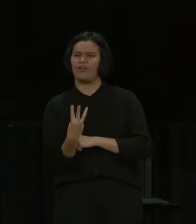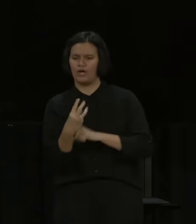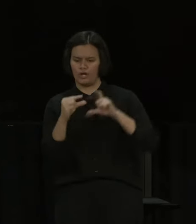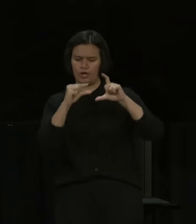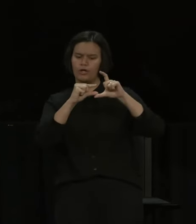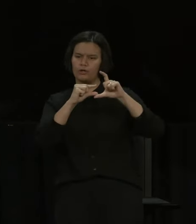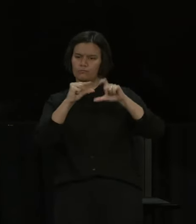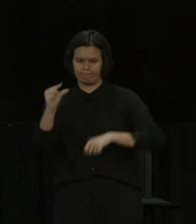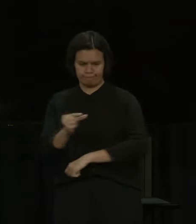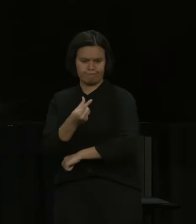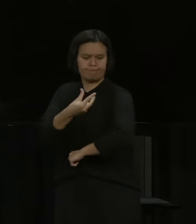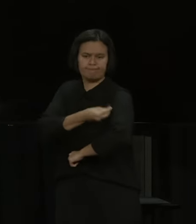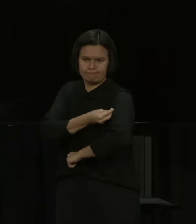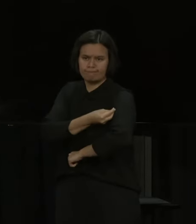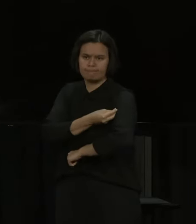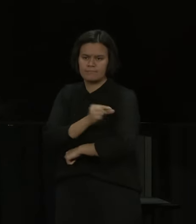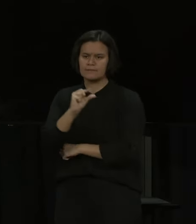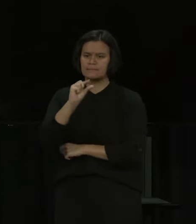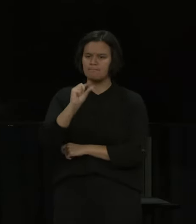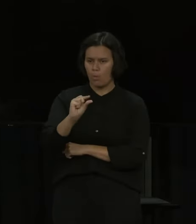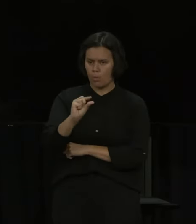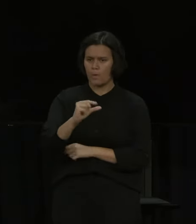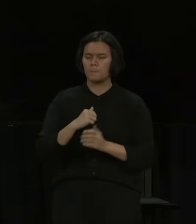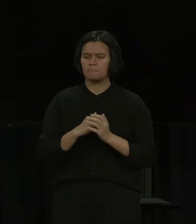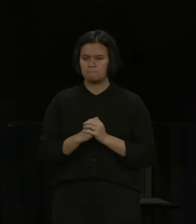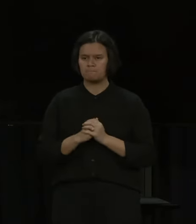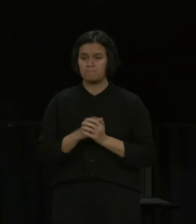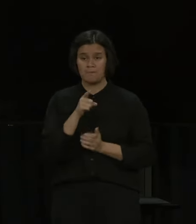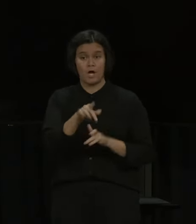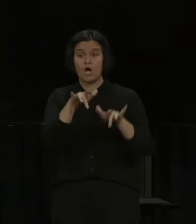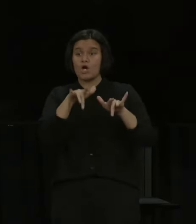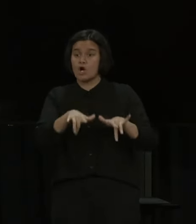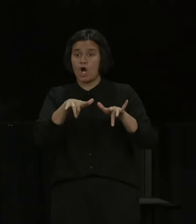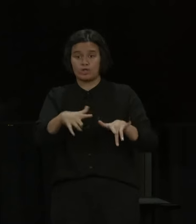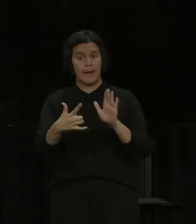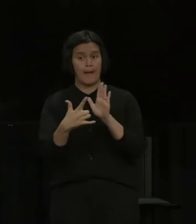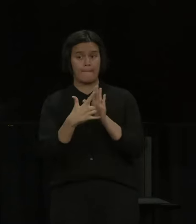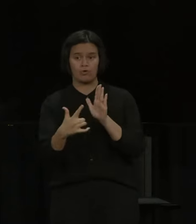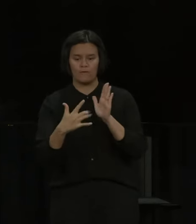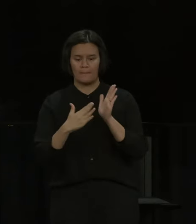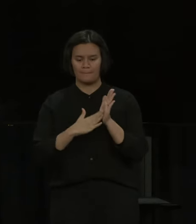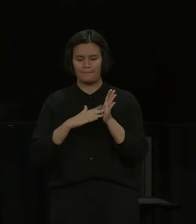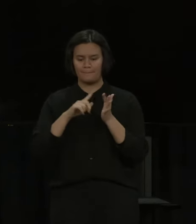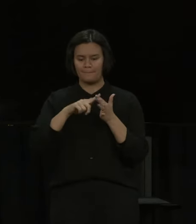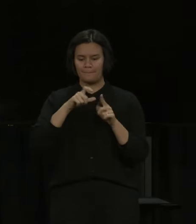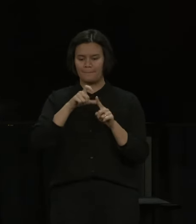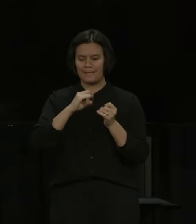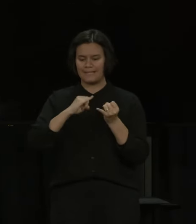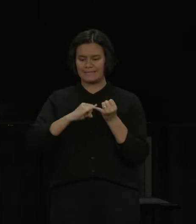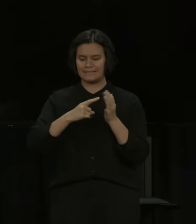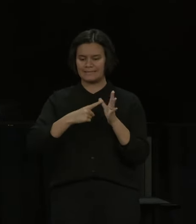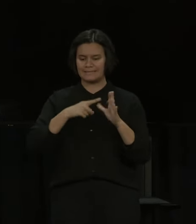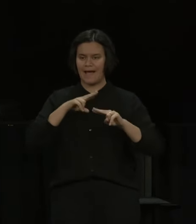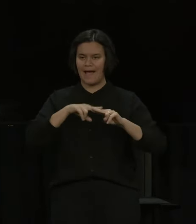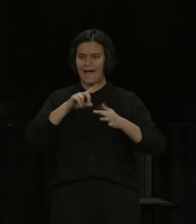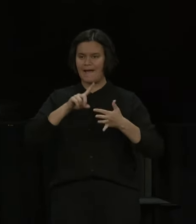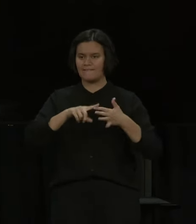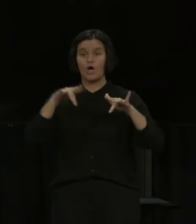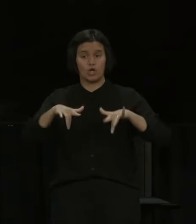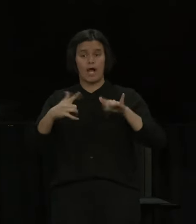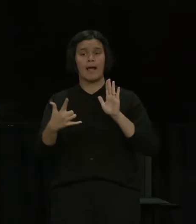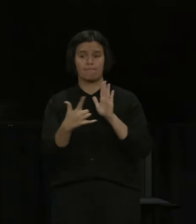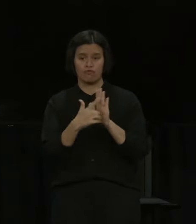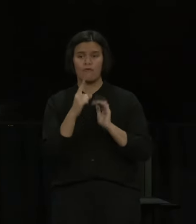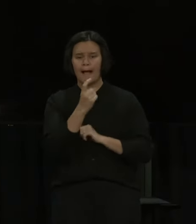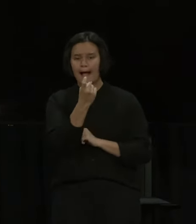is conditional on the vaccine being approved by MedSafe, and they're making excellent progress with the work that they're doing to ensure that their